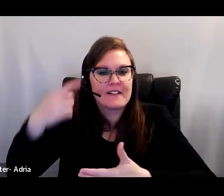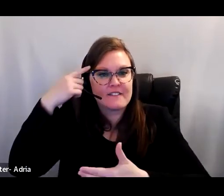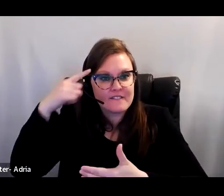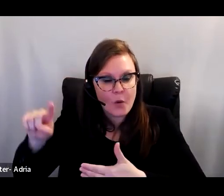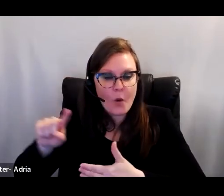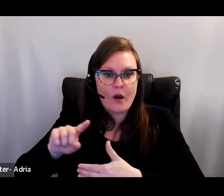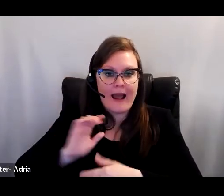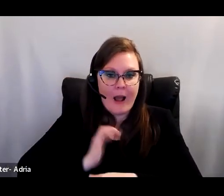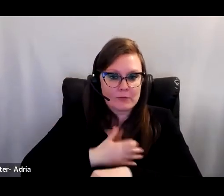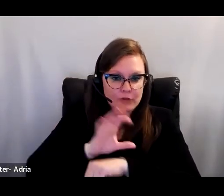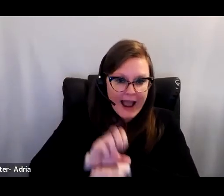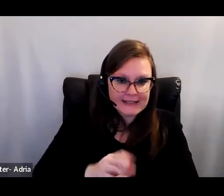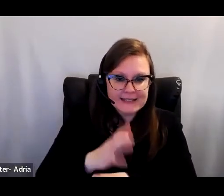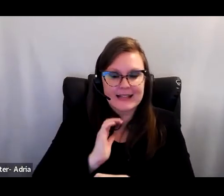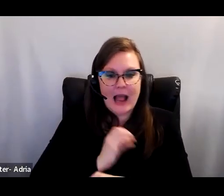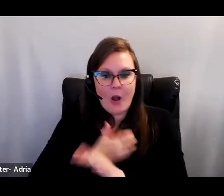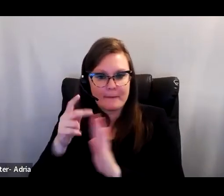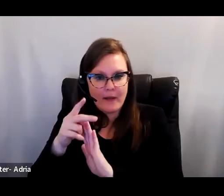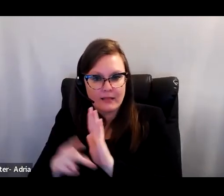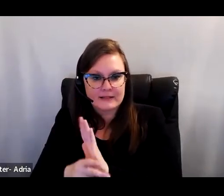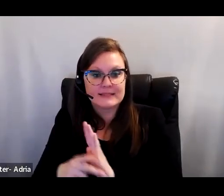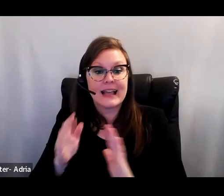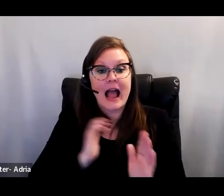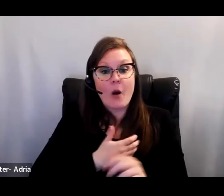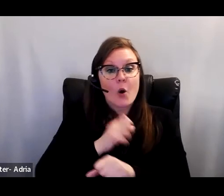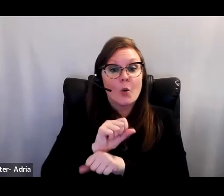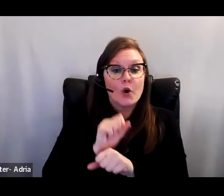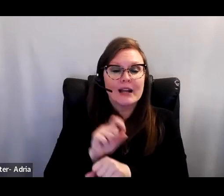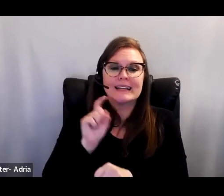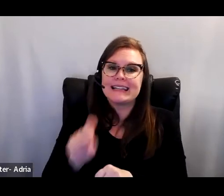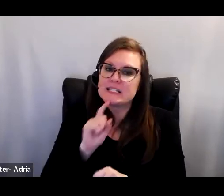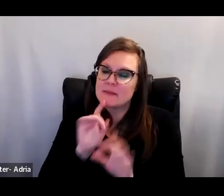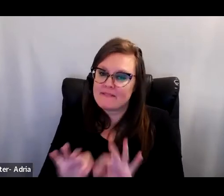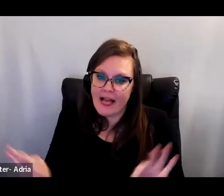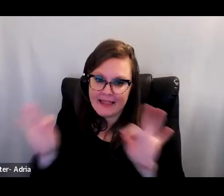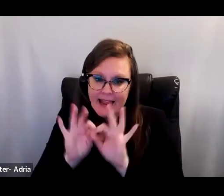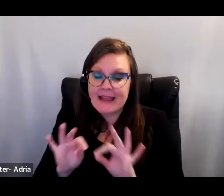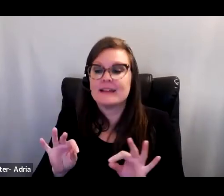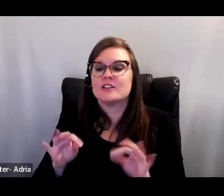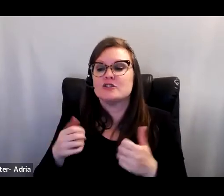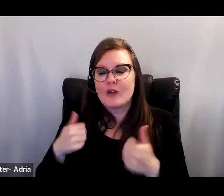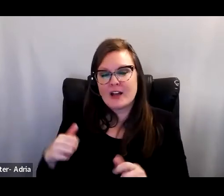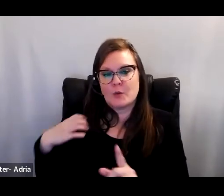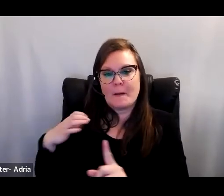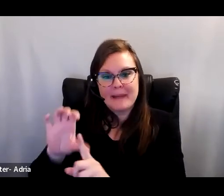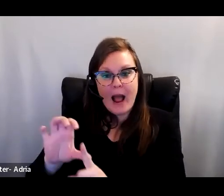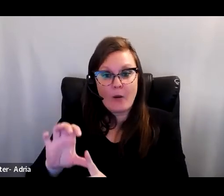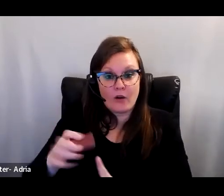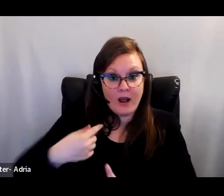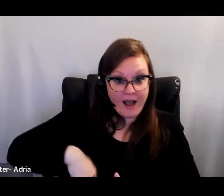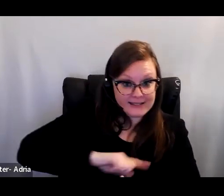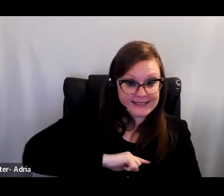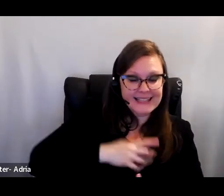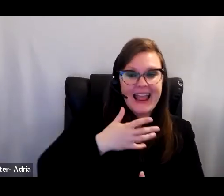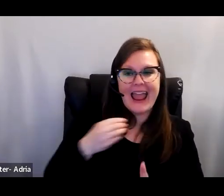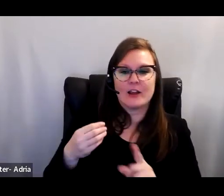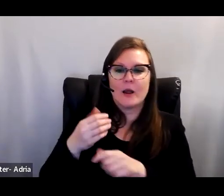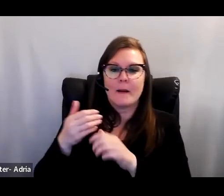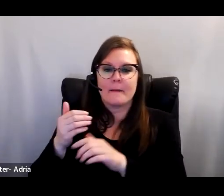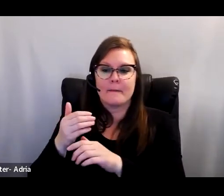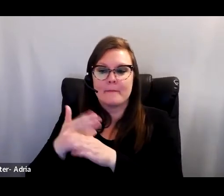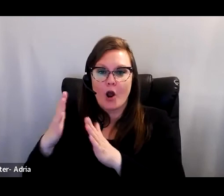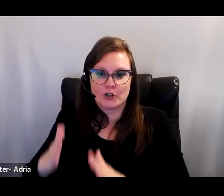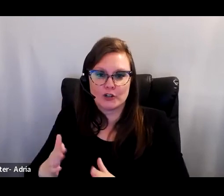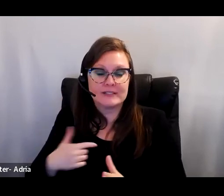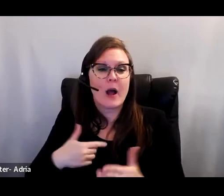Our work needs to do more than validate. It needs to empower us and our partners towards a new and different future. I welcome the opportunity to